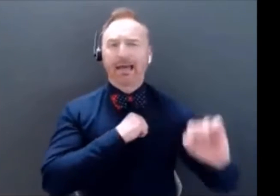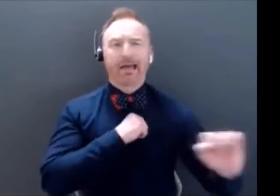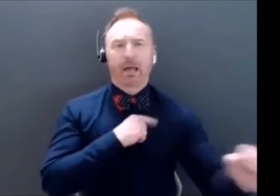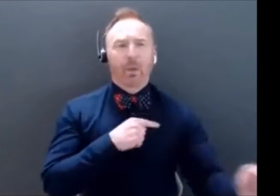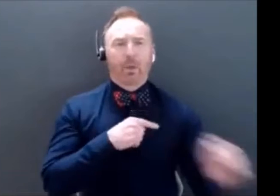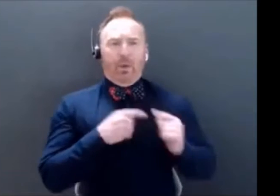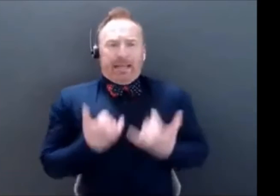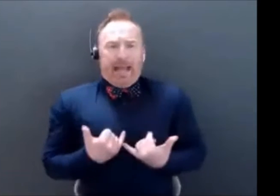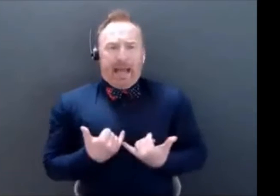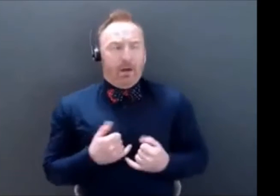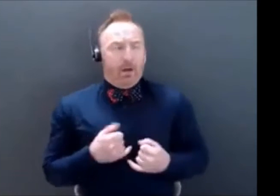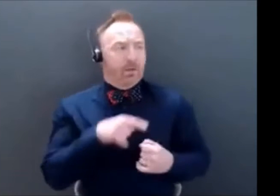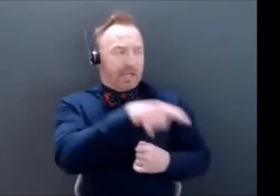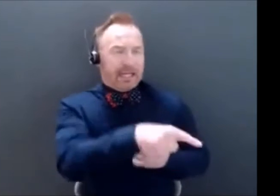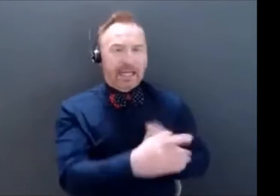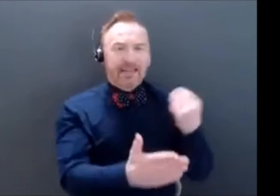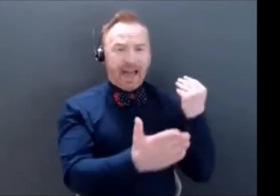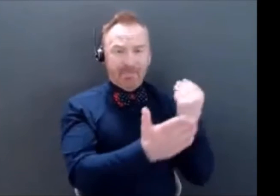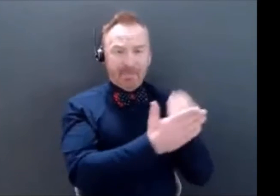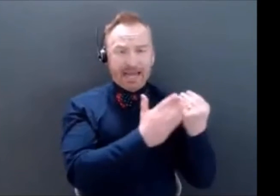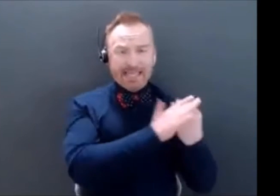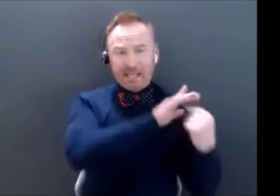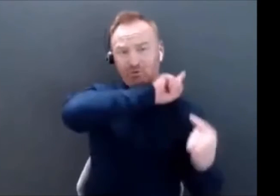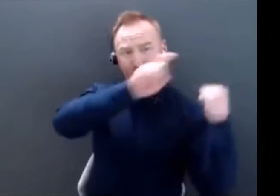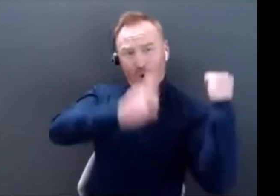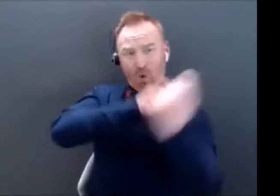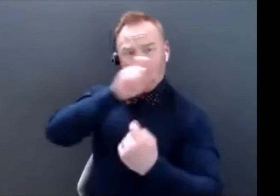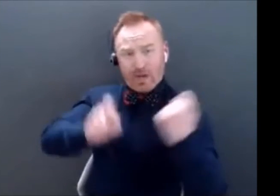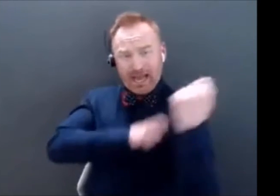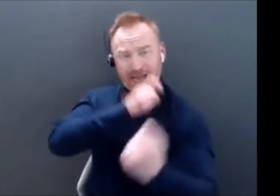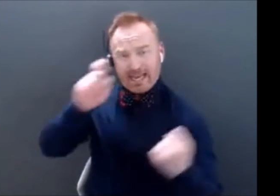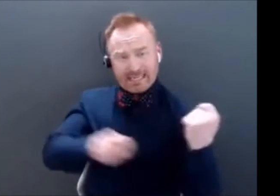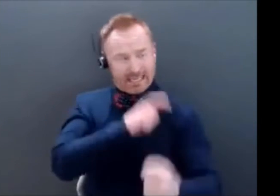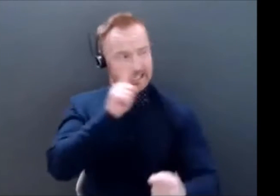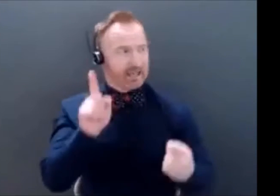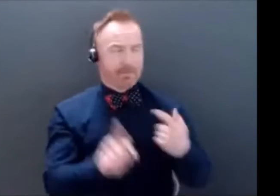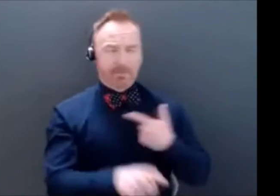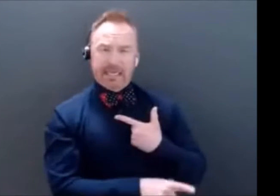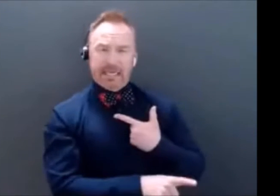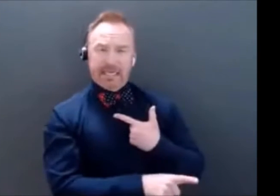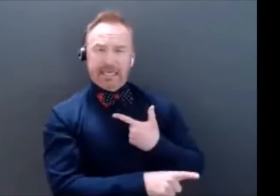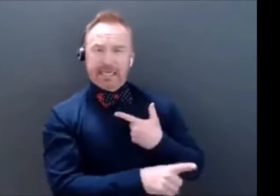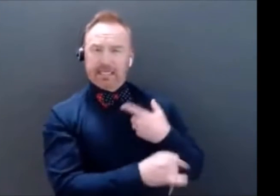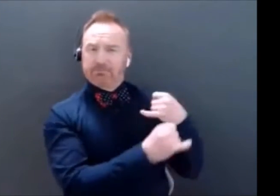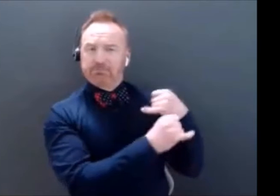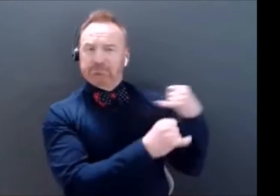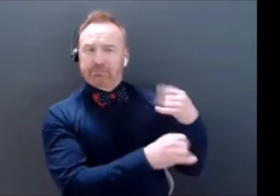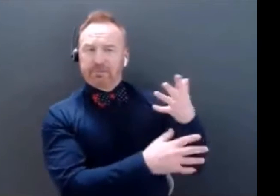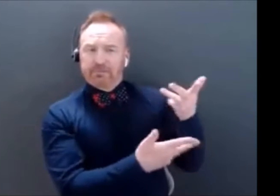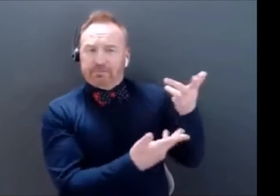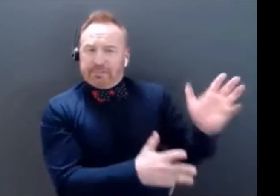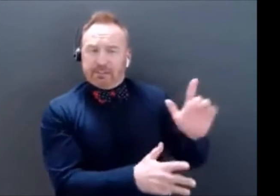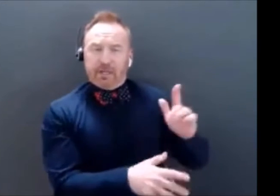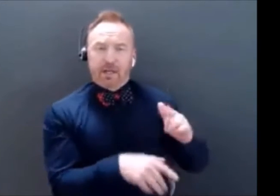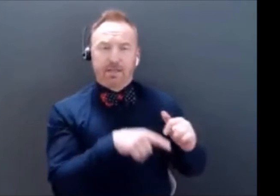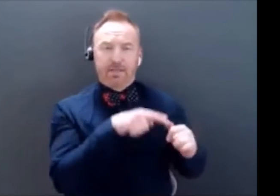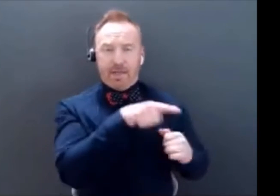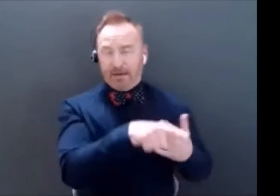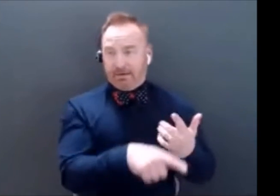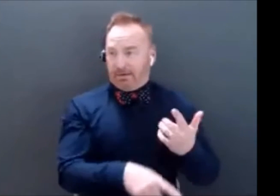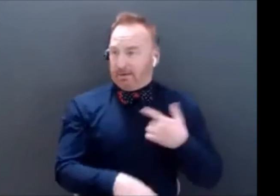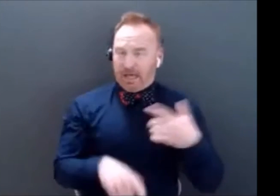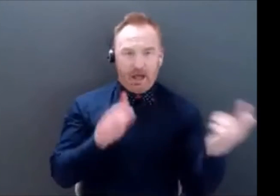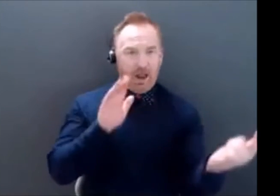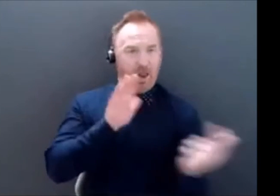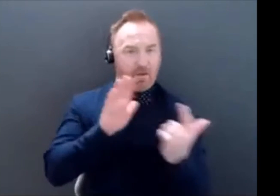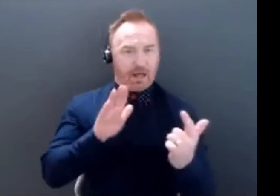always there nothing more And in this world of people, there's only you and I There